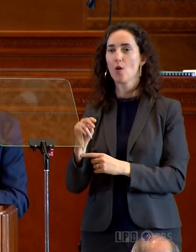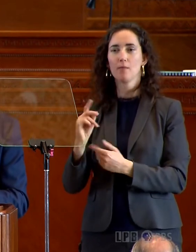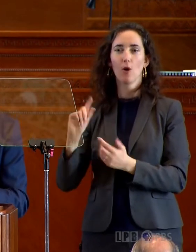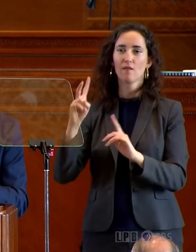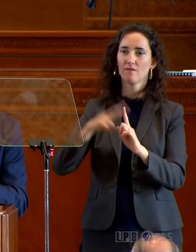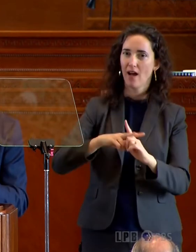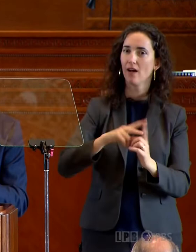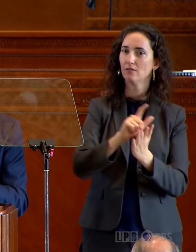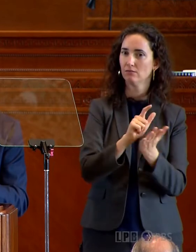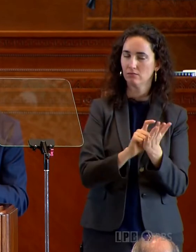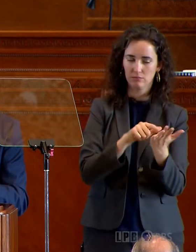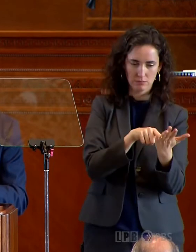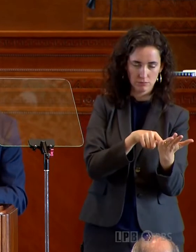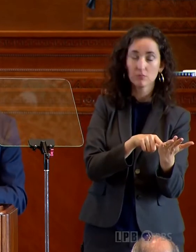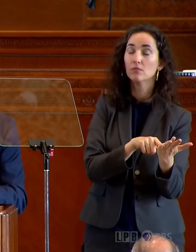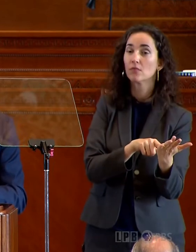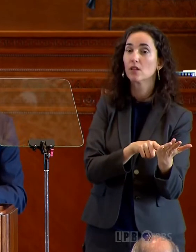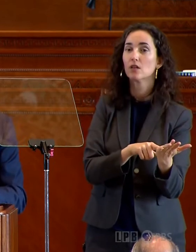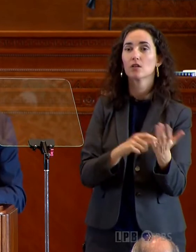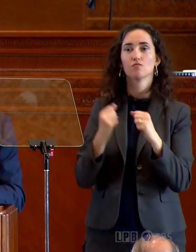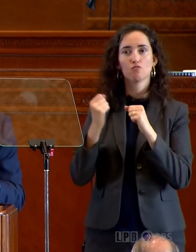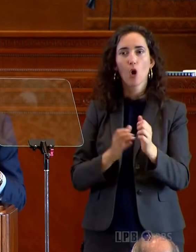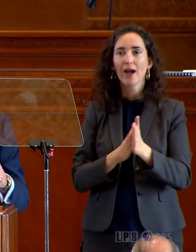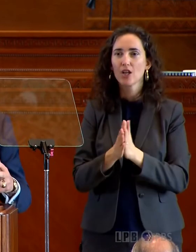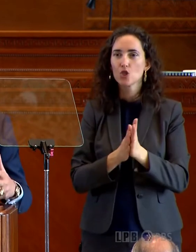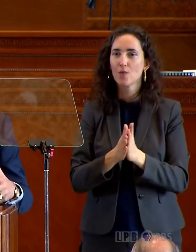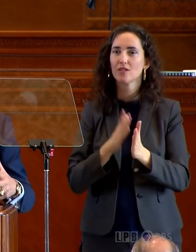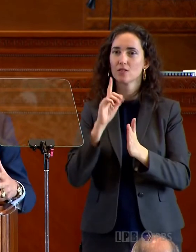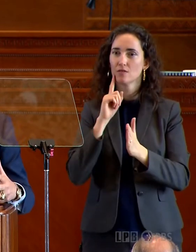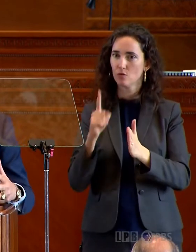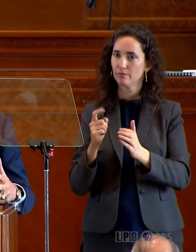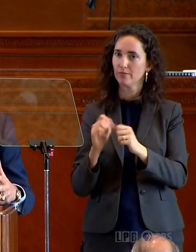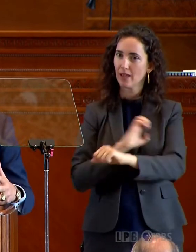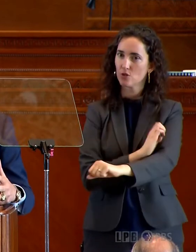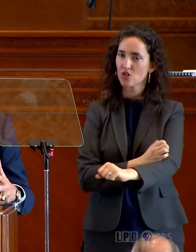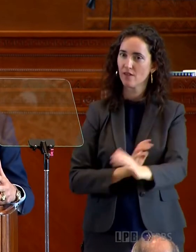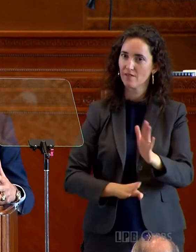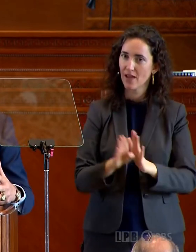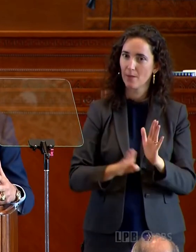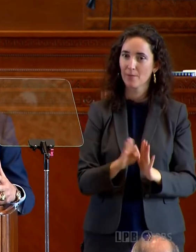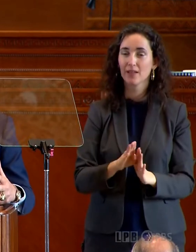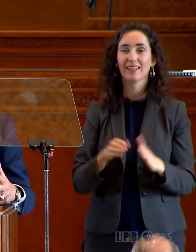interest in wind energy development here in Louisiana on both sides of the aisle.